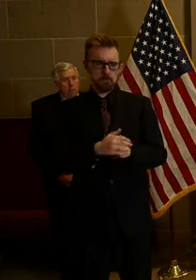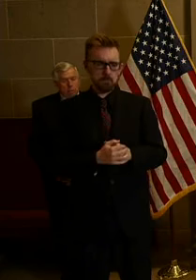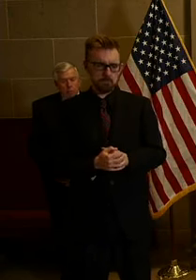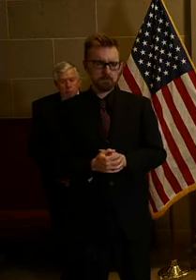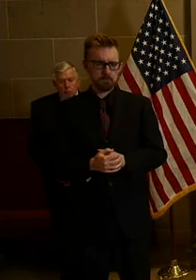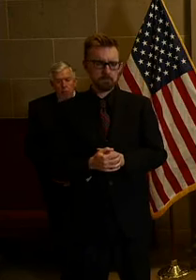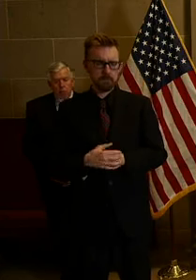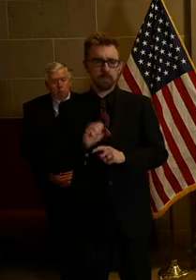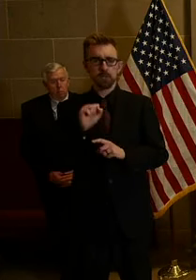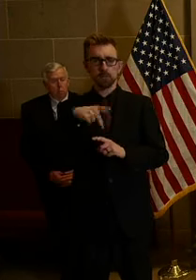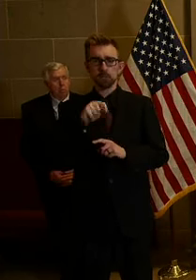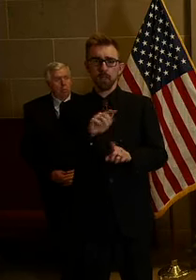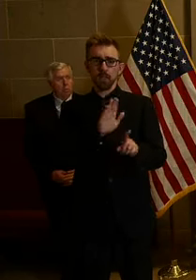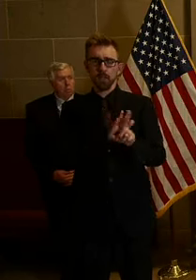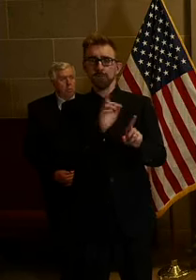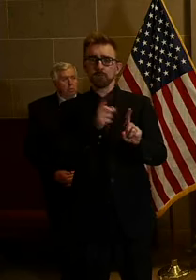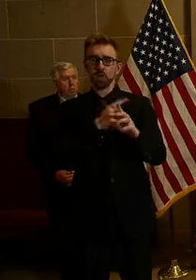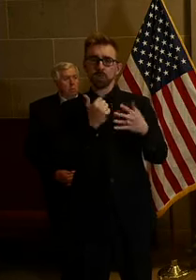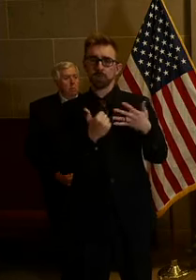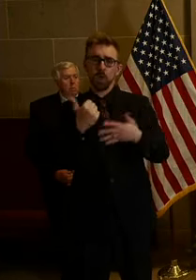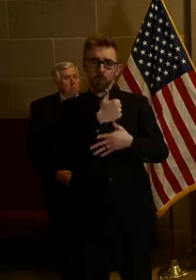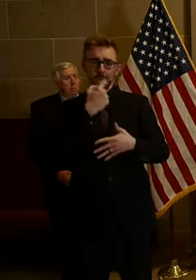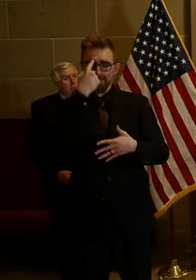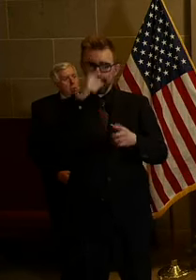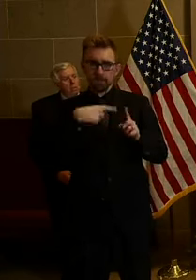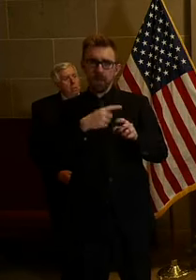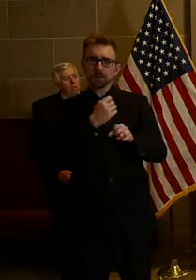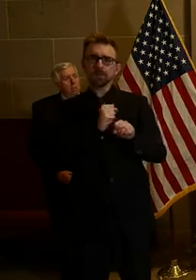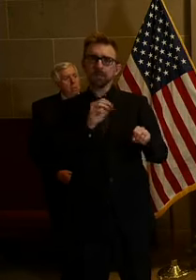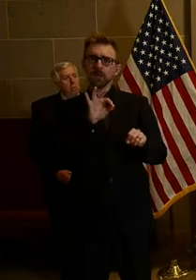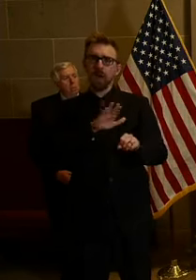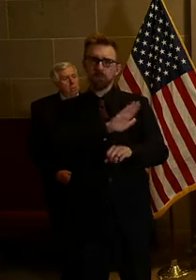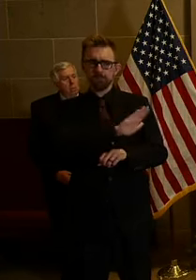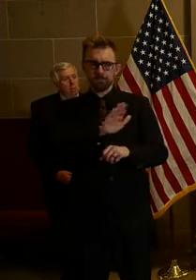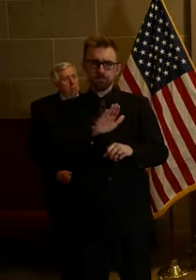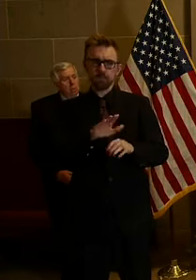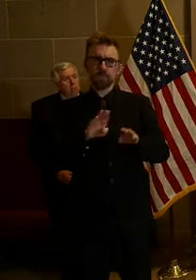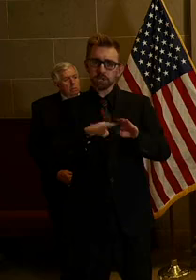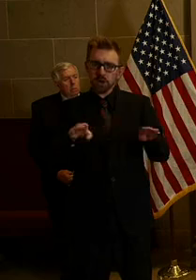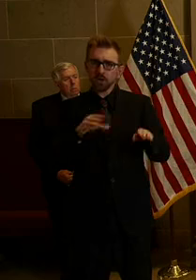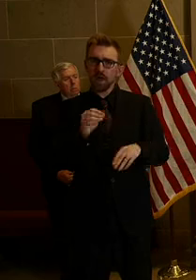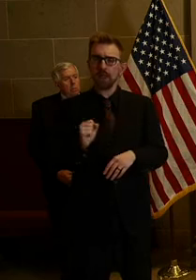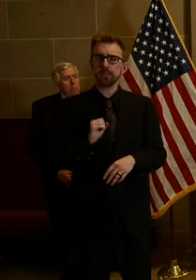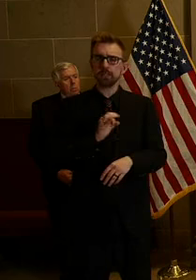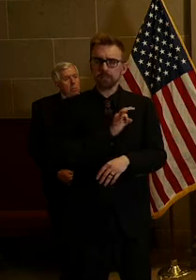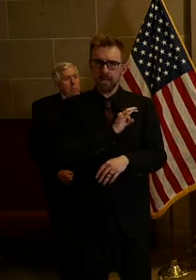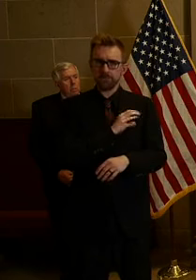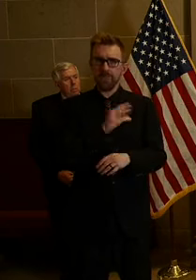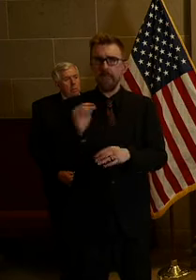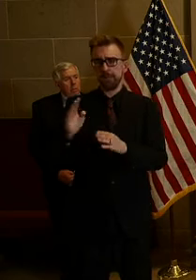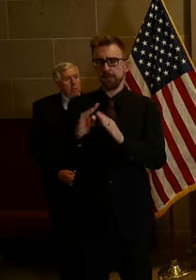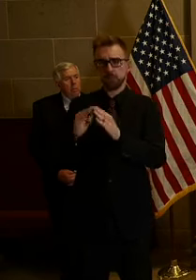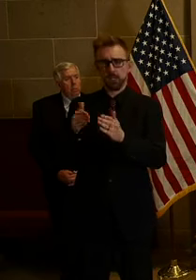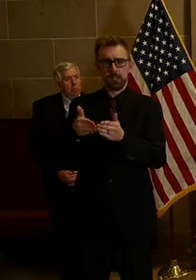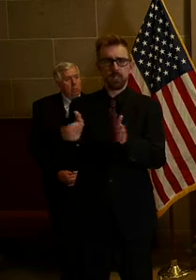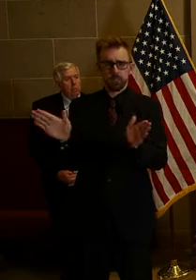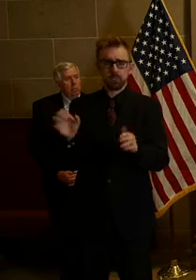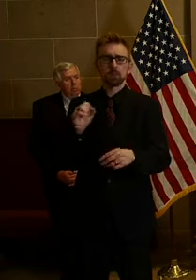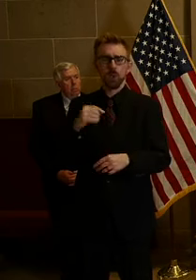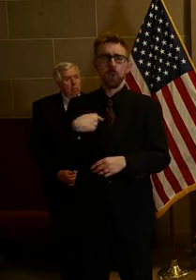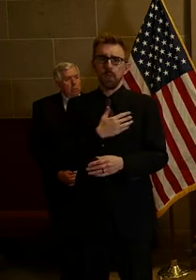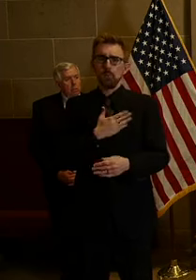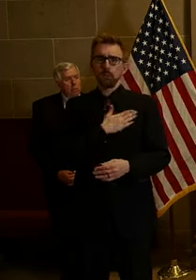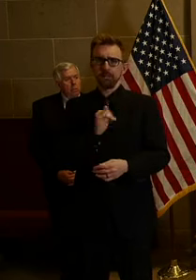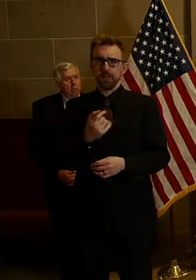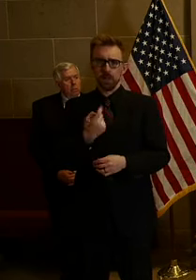superintendent's first priority to be thinking about the safety of their children and their staff and their communities. So we appreciate